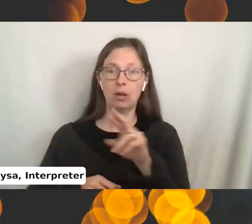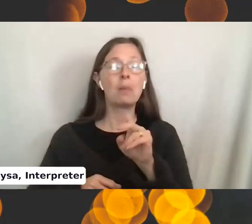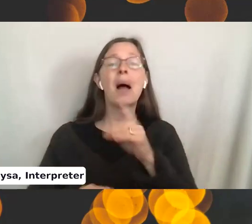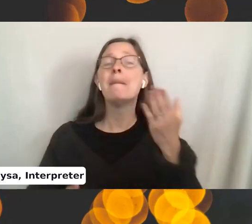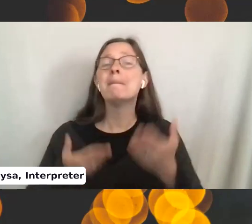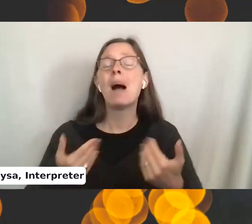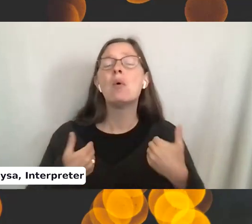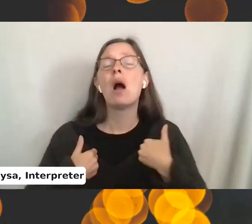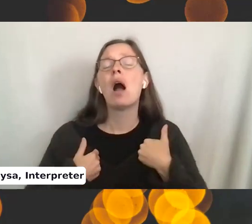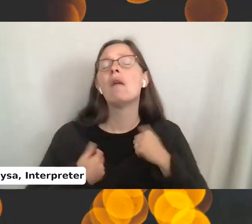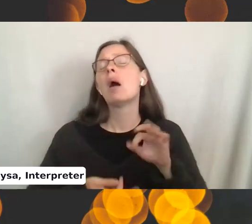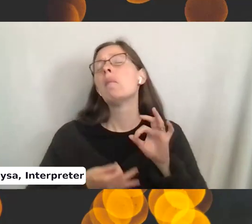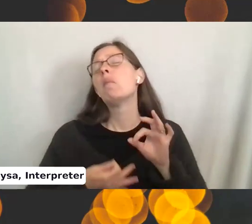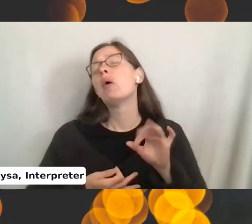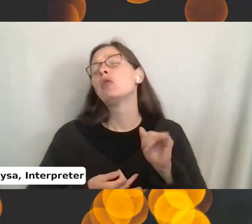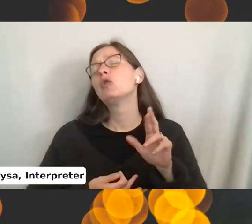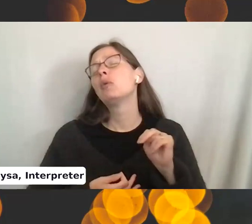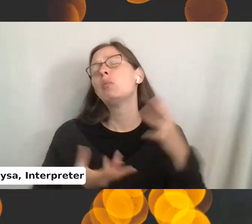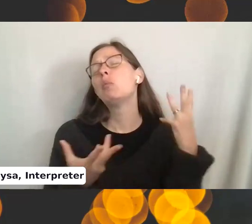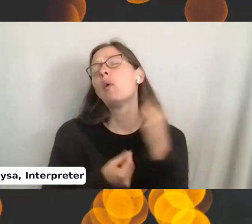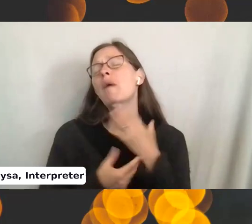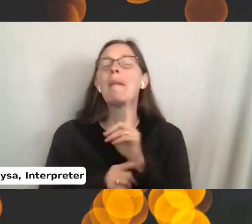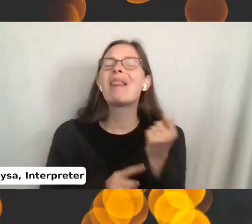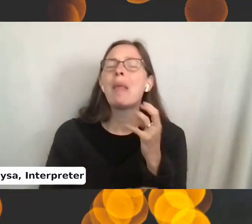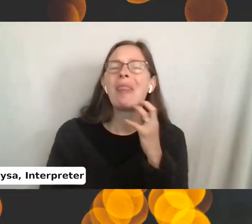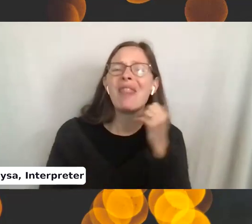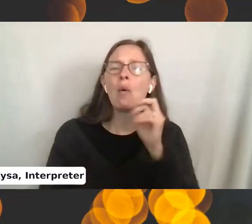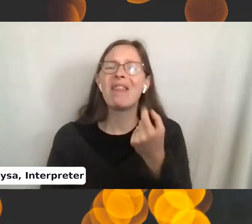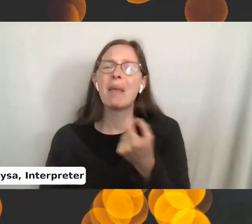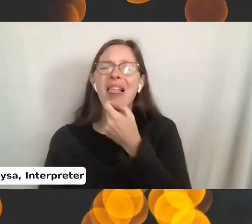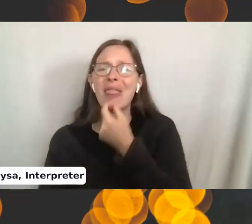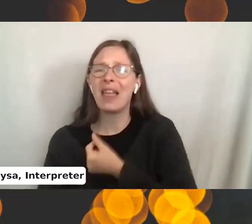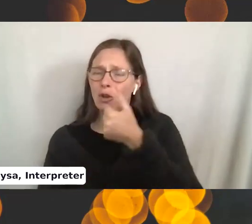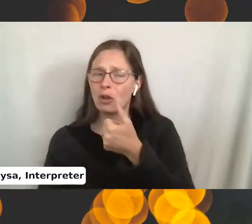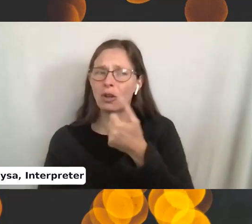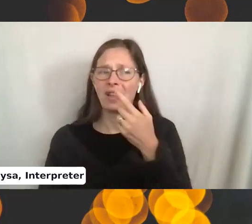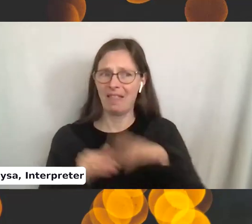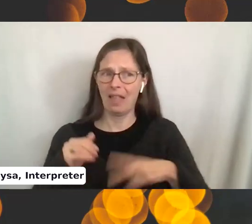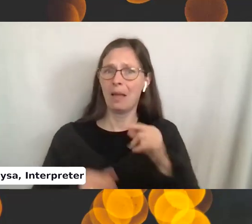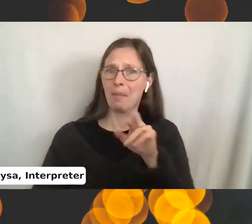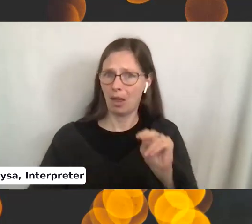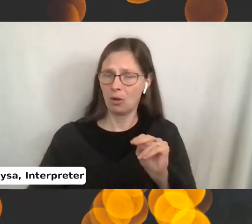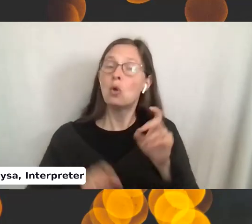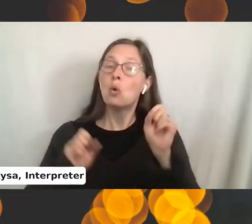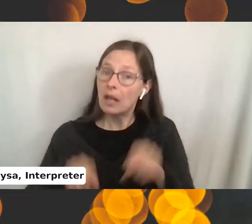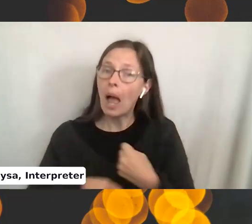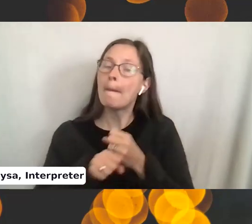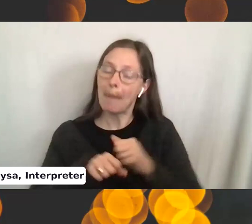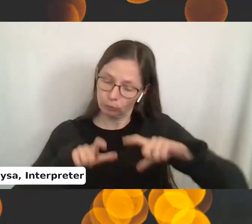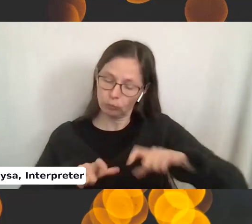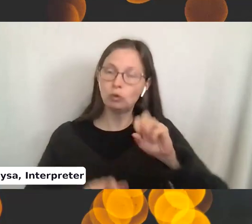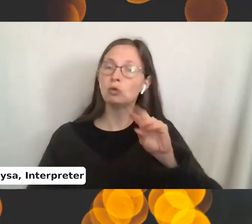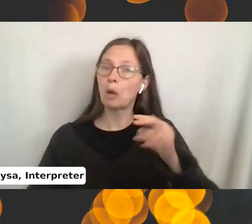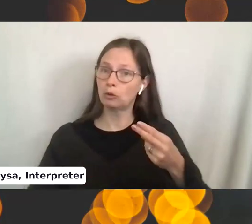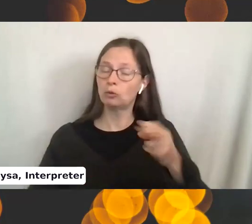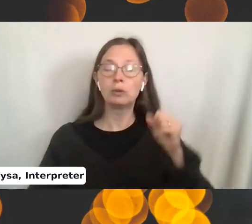that's a little thicker or a little thinner than what the pattern calls for. You can do a swatch. And if you can compare the number of stitches